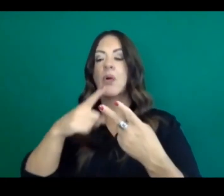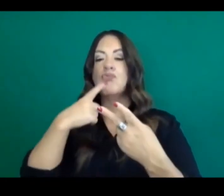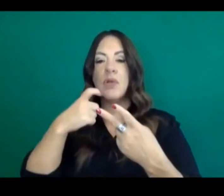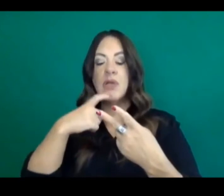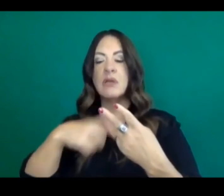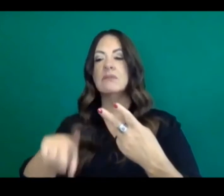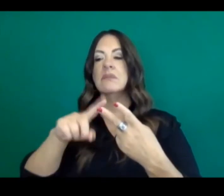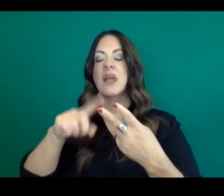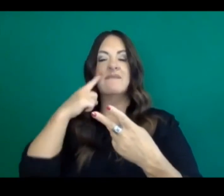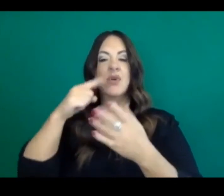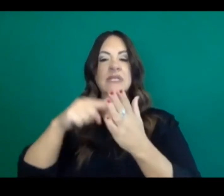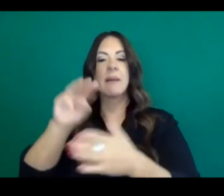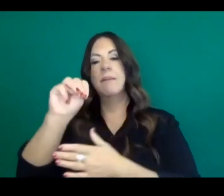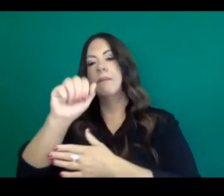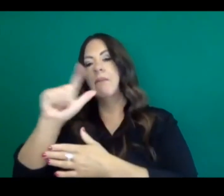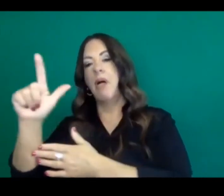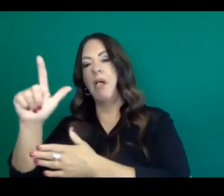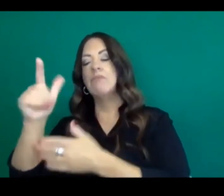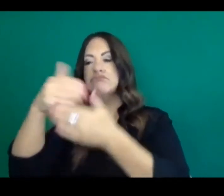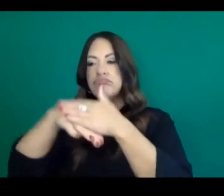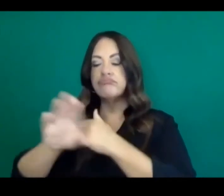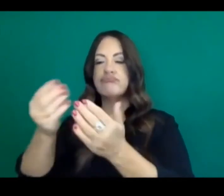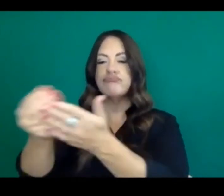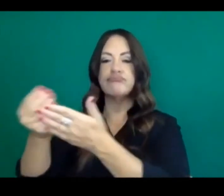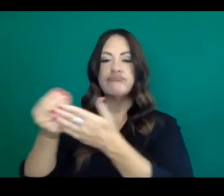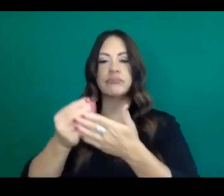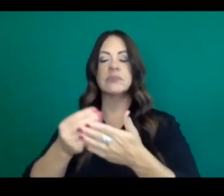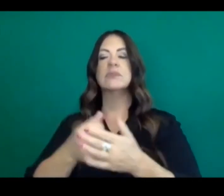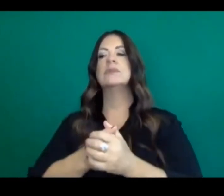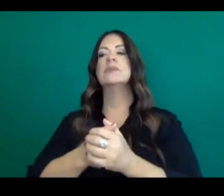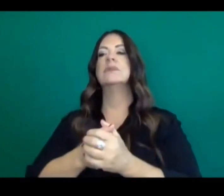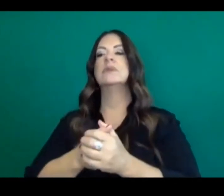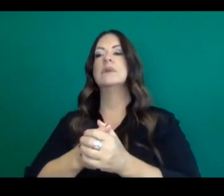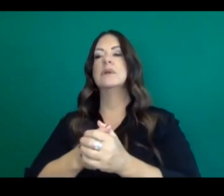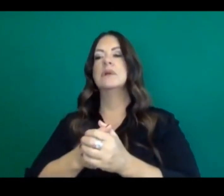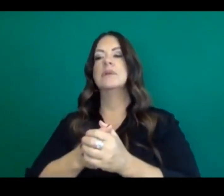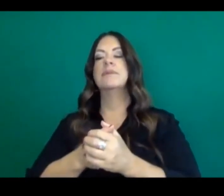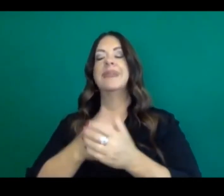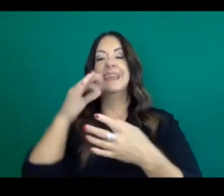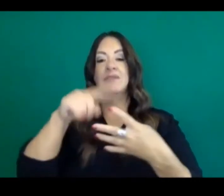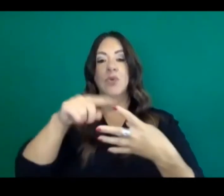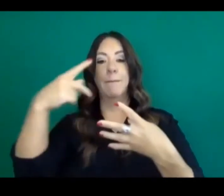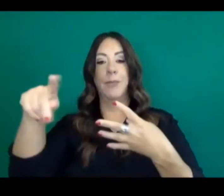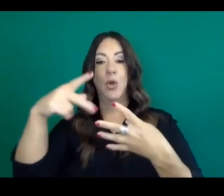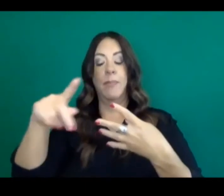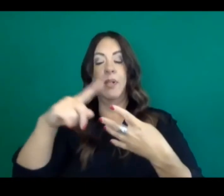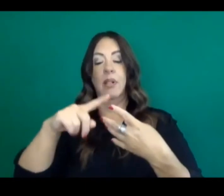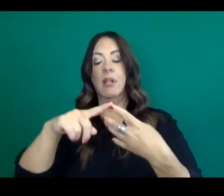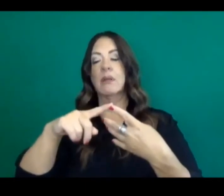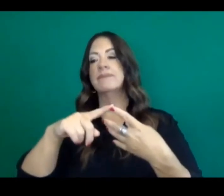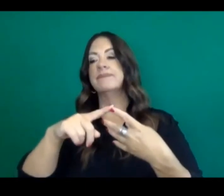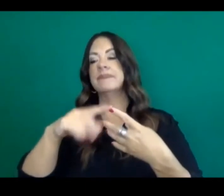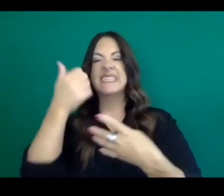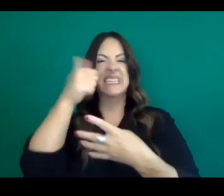the allowance within the purple tier. Of course, enforcement in all of these areas requires